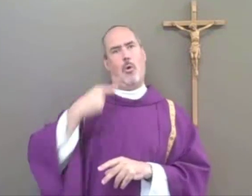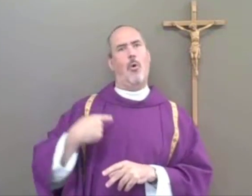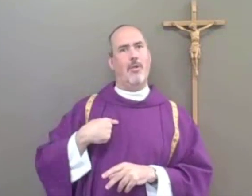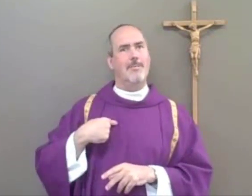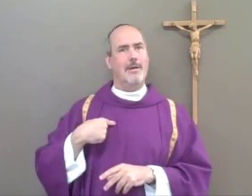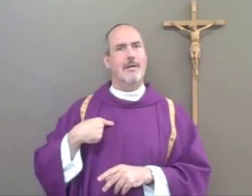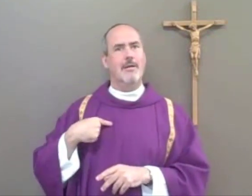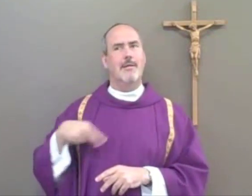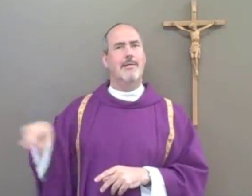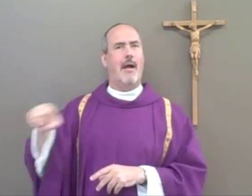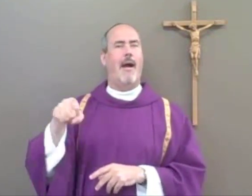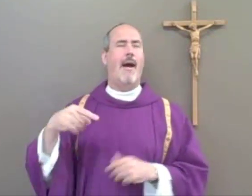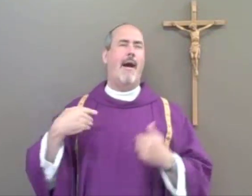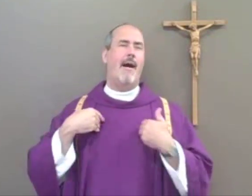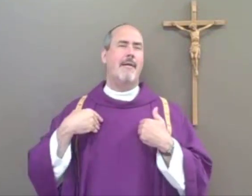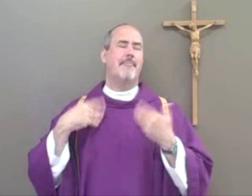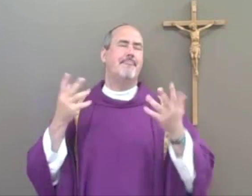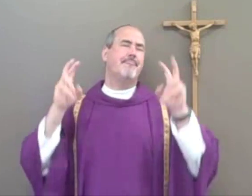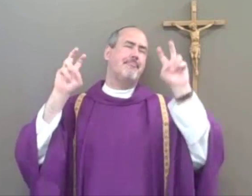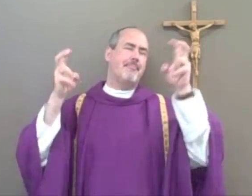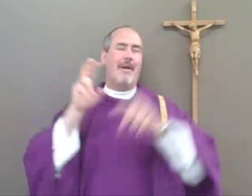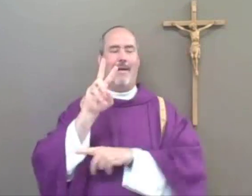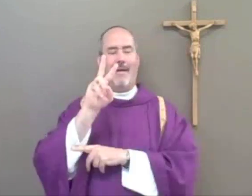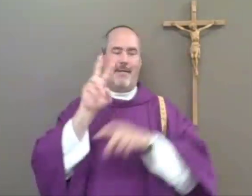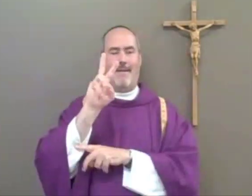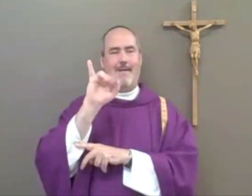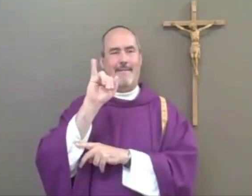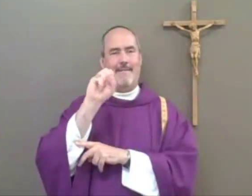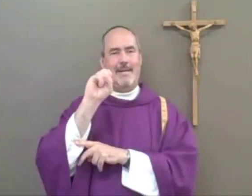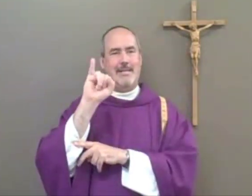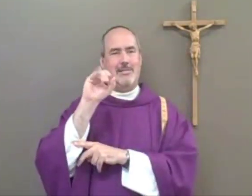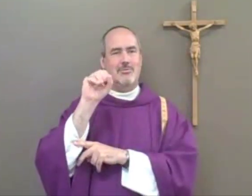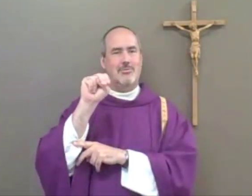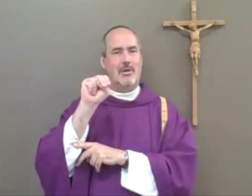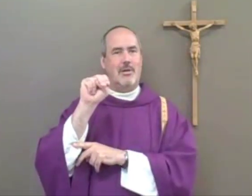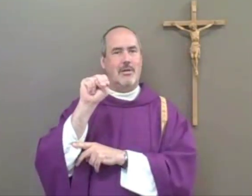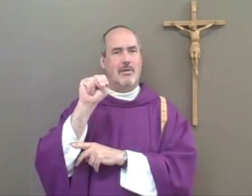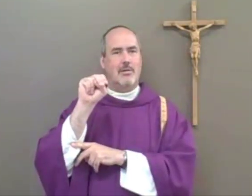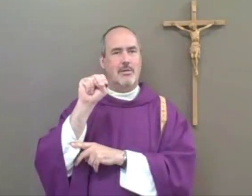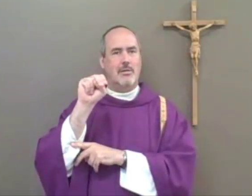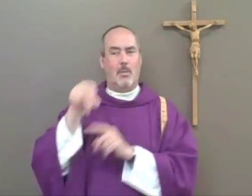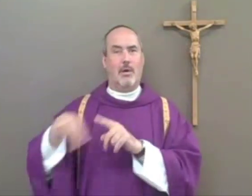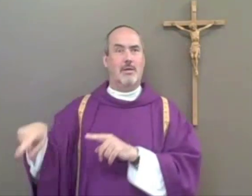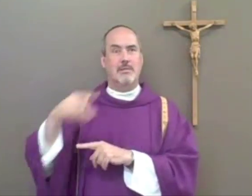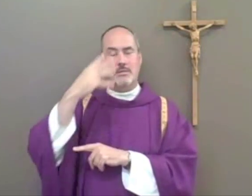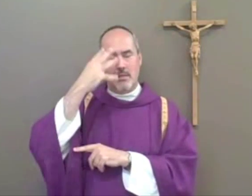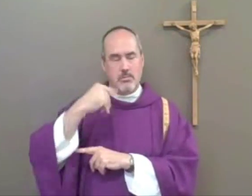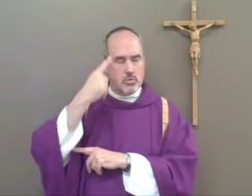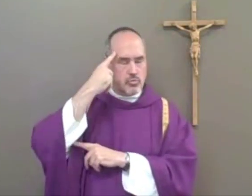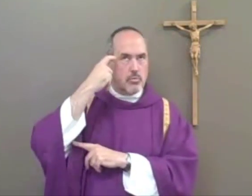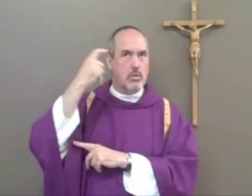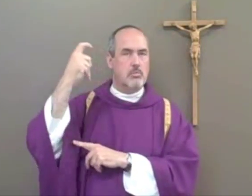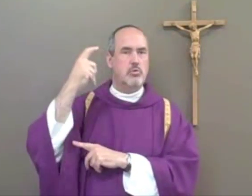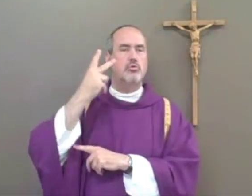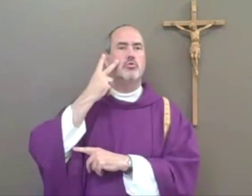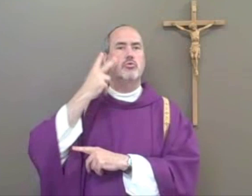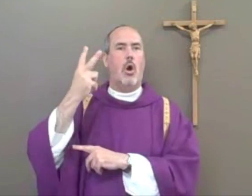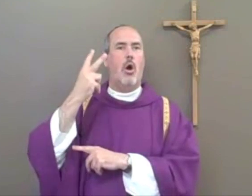As a priest, there have been many people who have told me that they have had visions where they have been dreaming